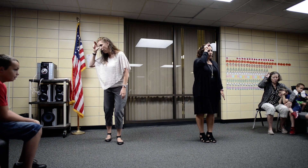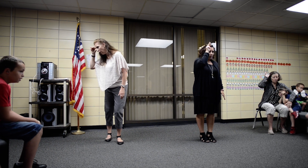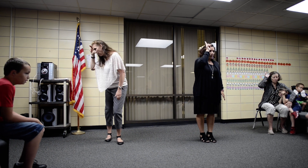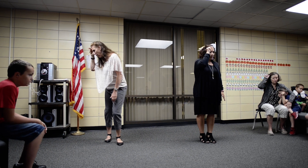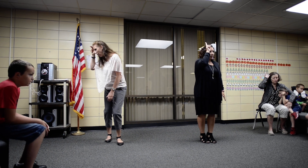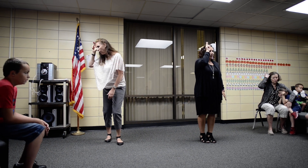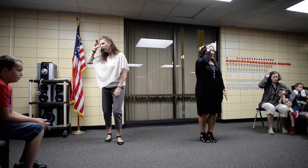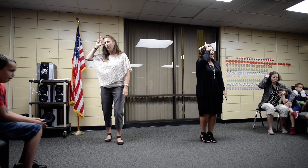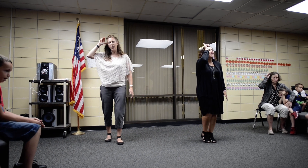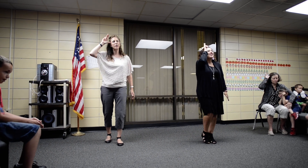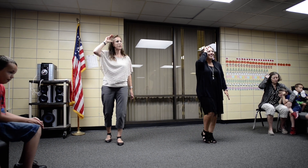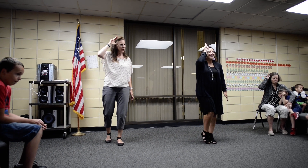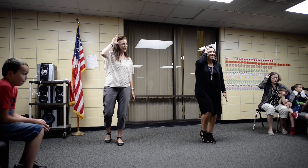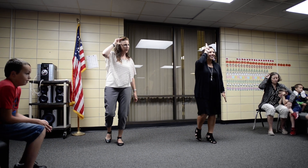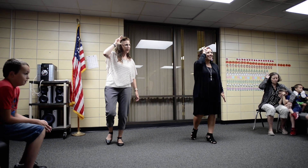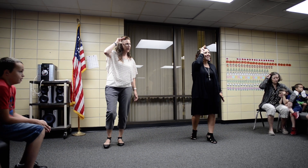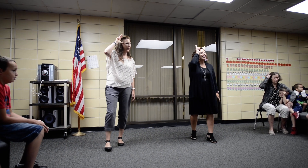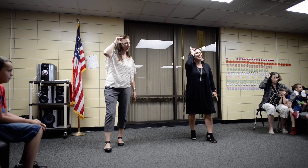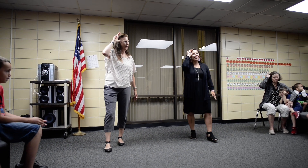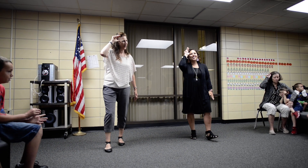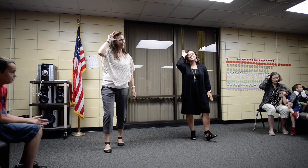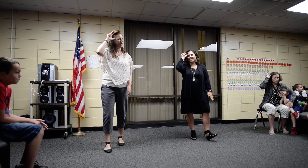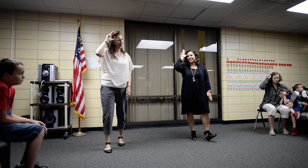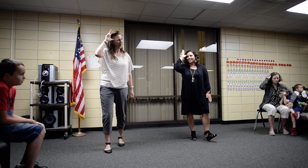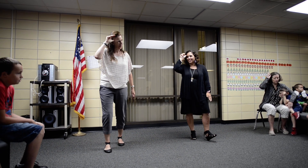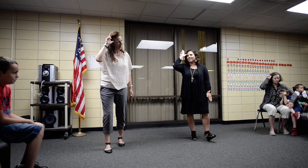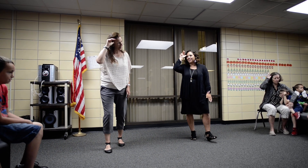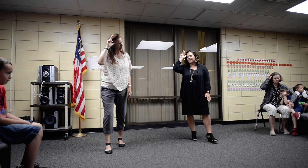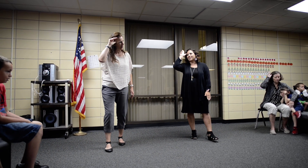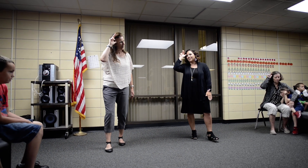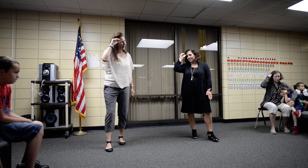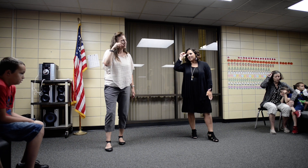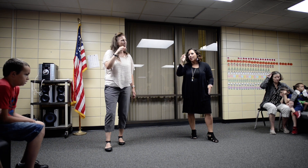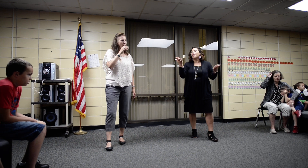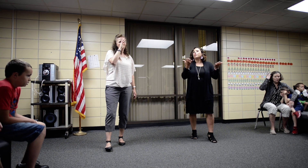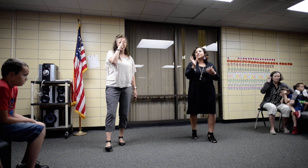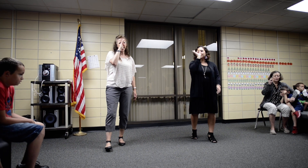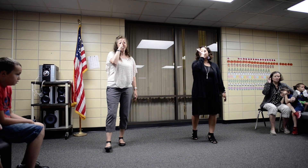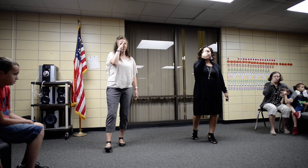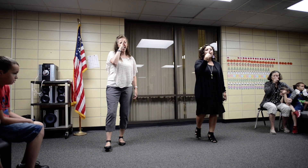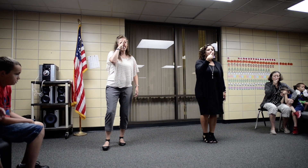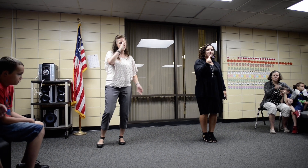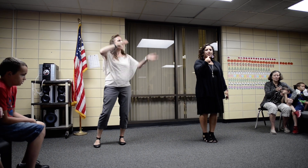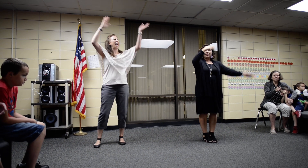-ohh-ohh-ohh-ohh-ohs What does the fox say?